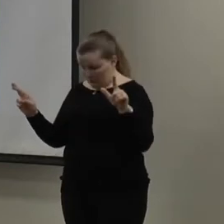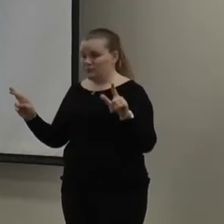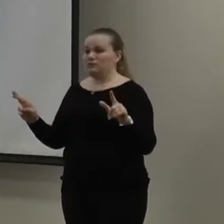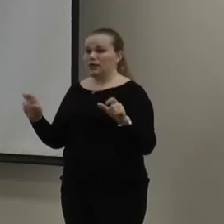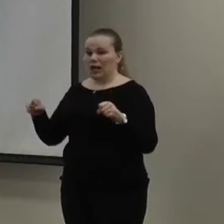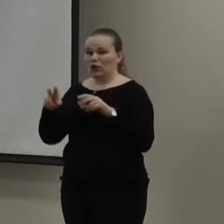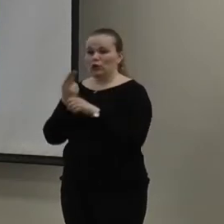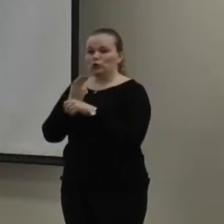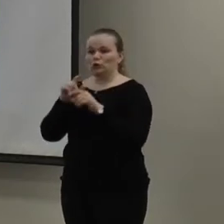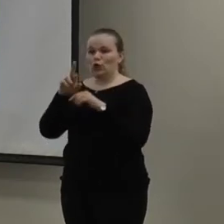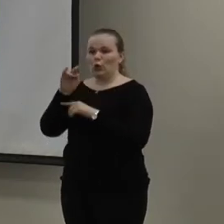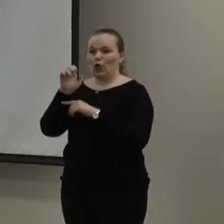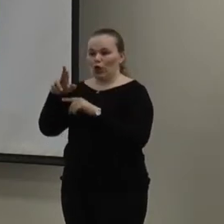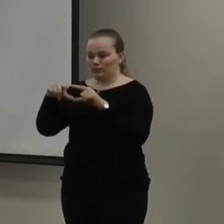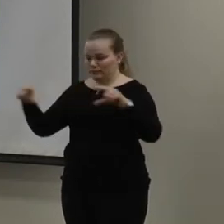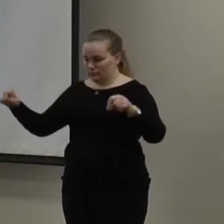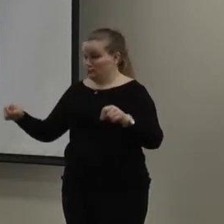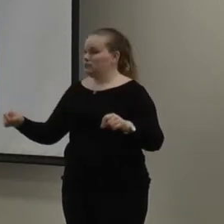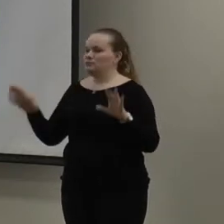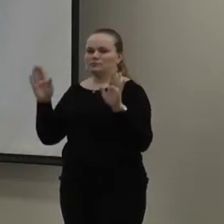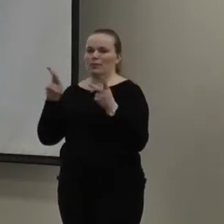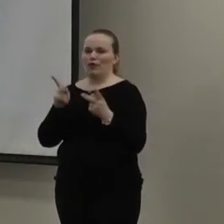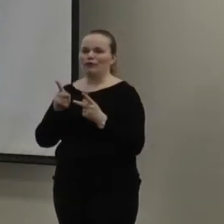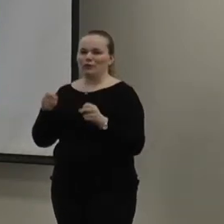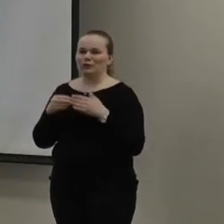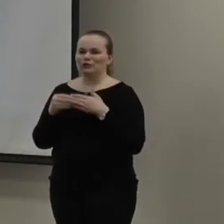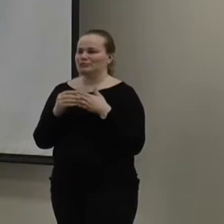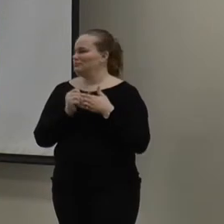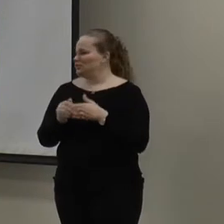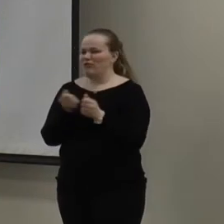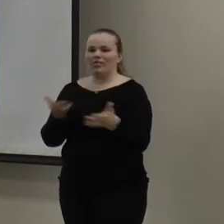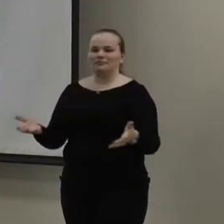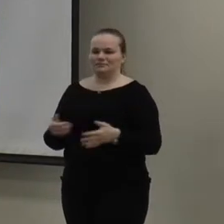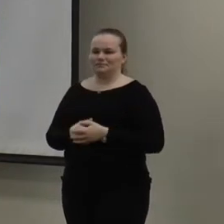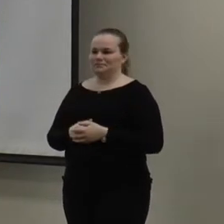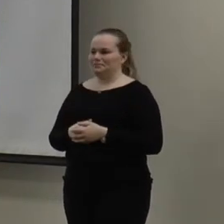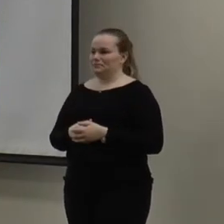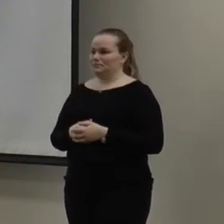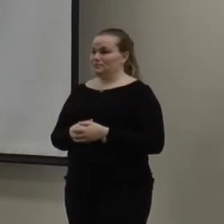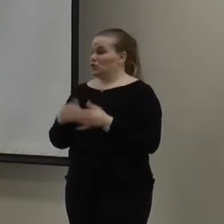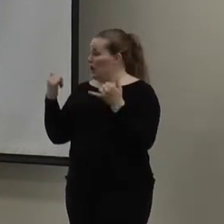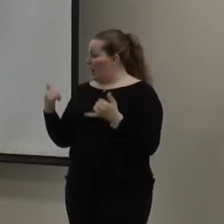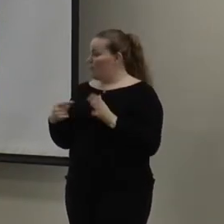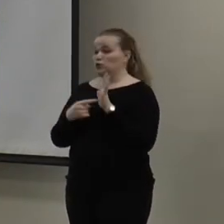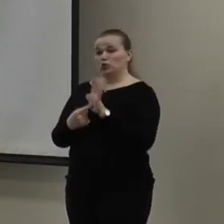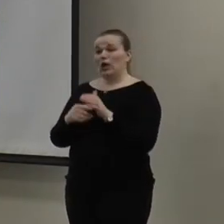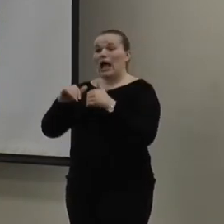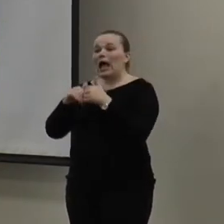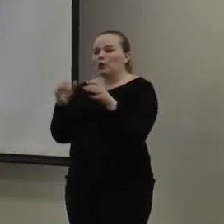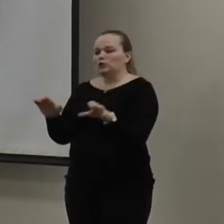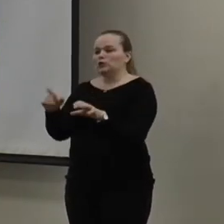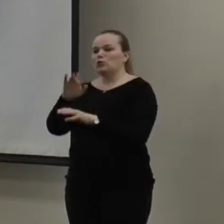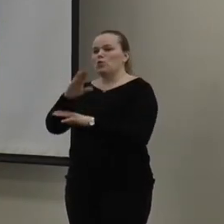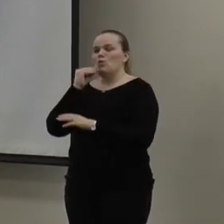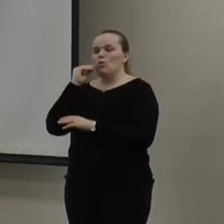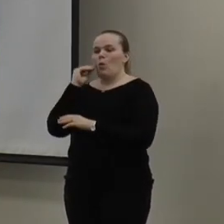able to use a ruler and you are golden. We'll walk you through the rest of the way. So, we're basically going to walk through kind of like how you do